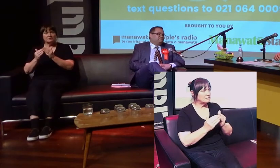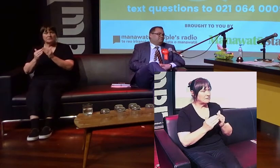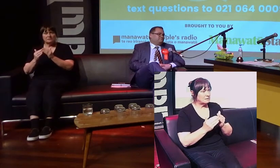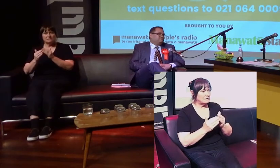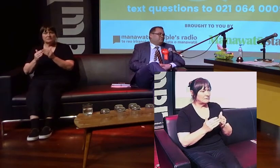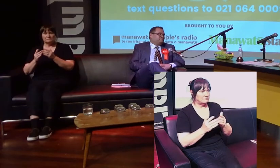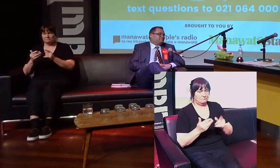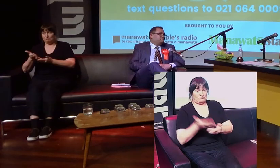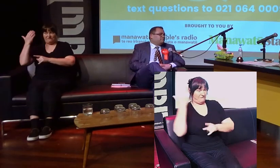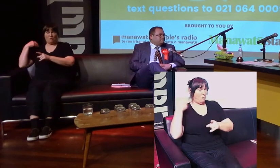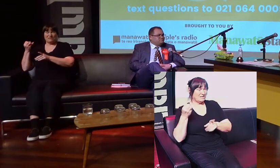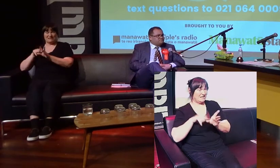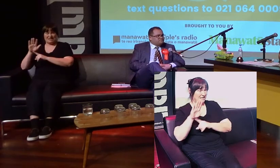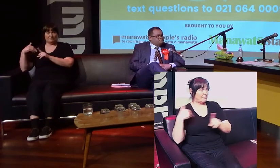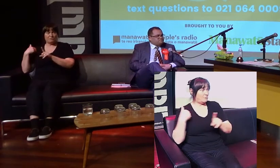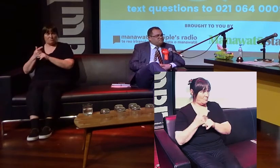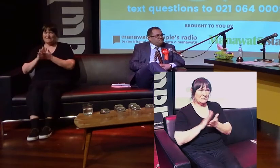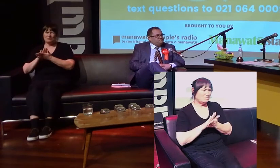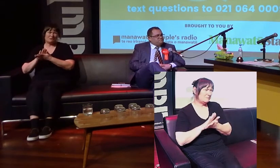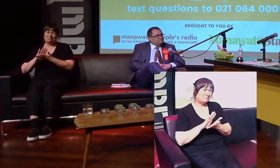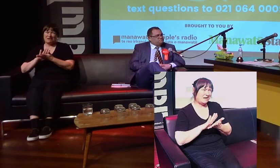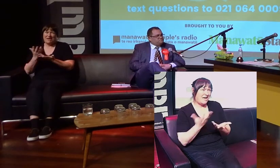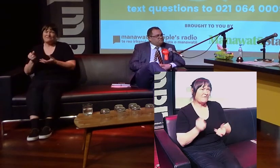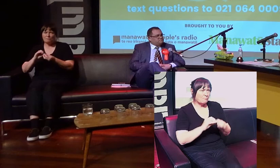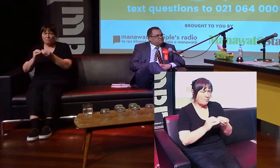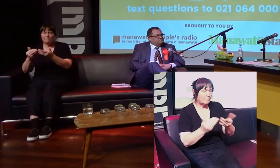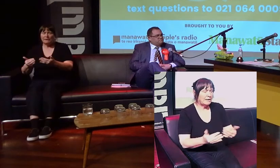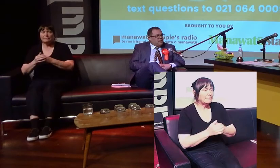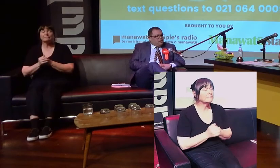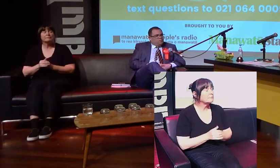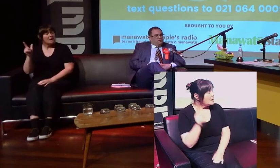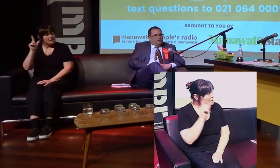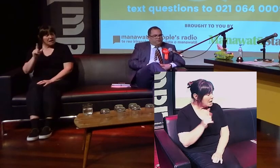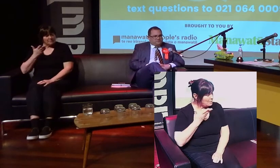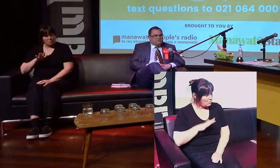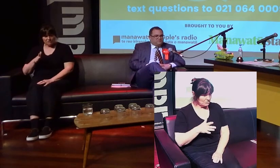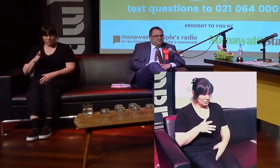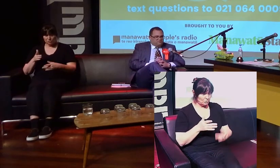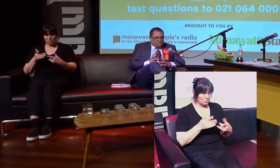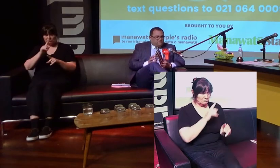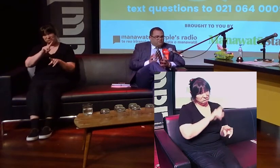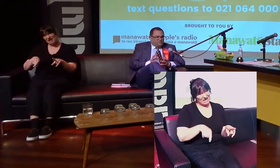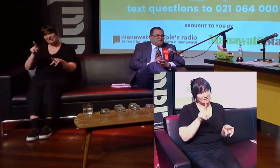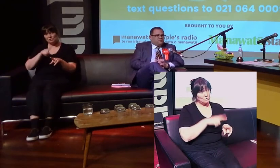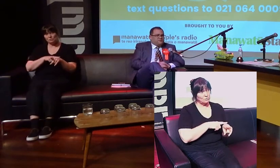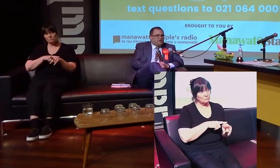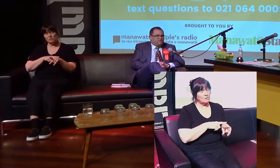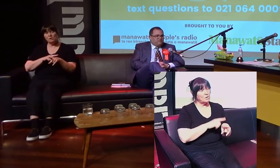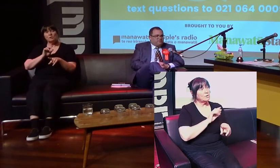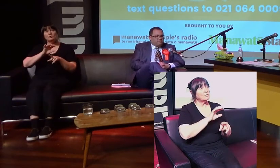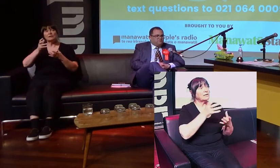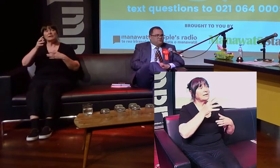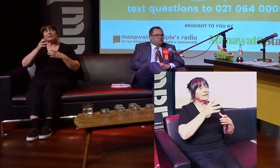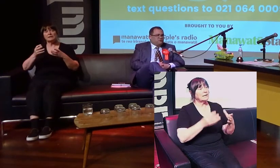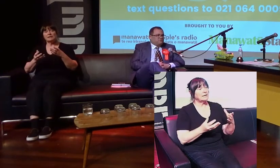A Labour-led government's proposing to get rid of the Provincial Growth Fund, I understand. Well, I think it's fair to point out